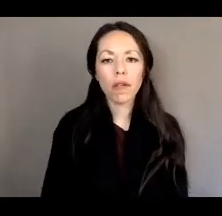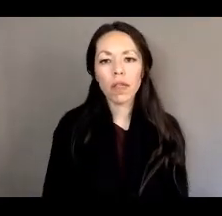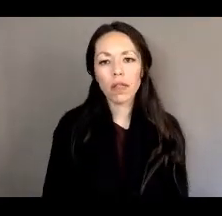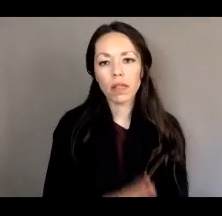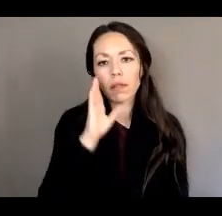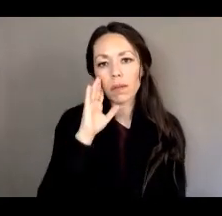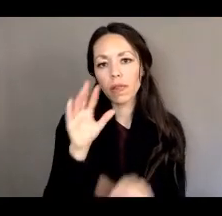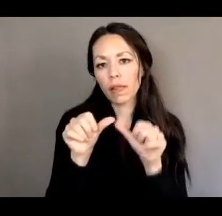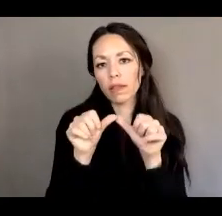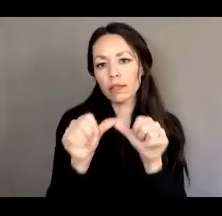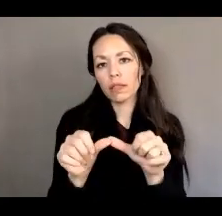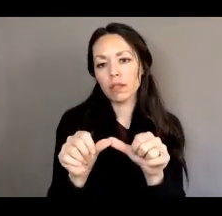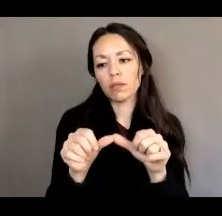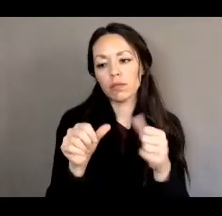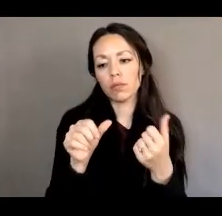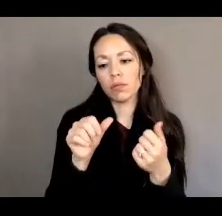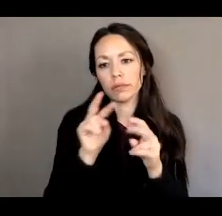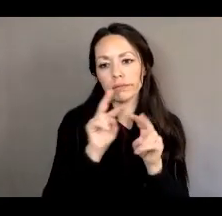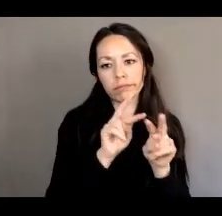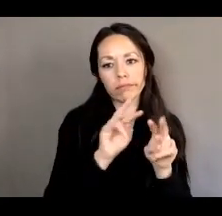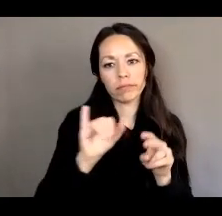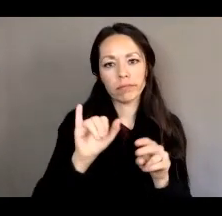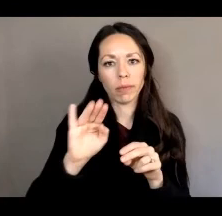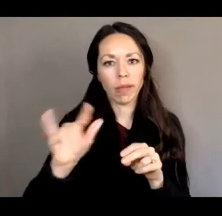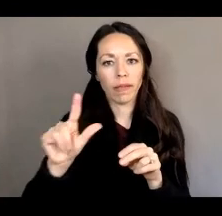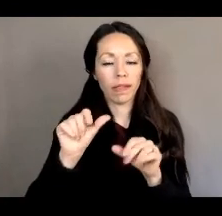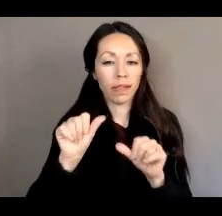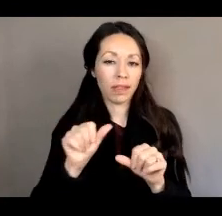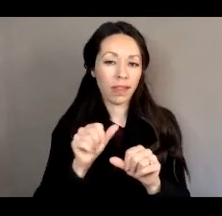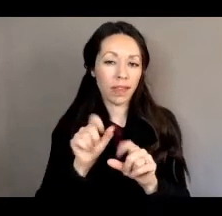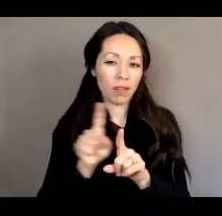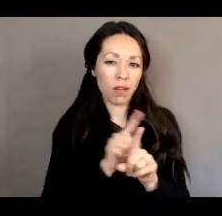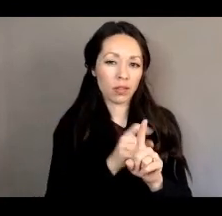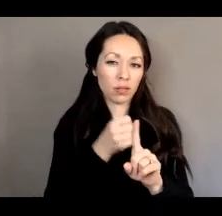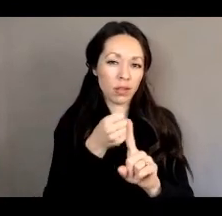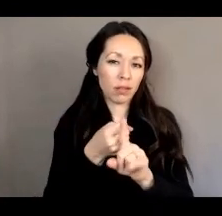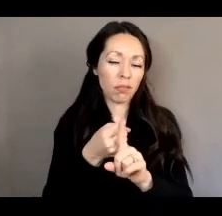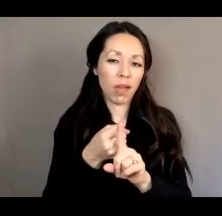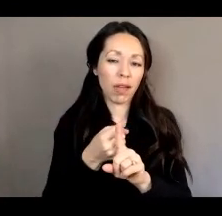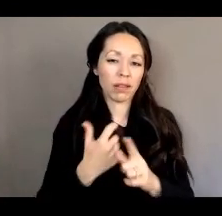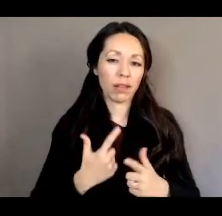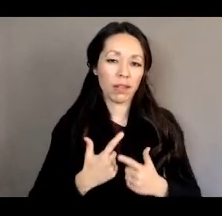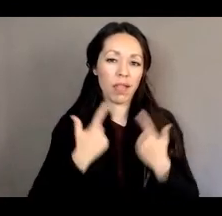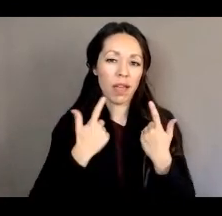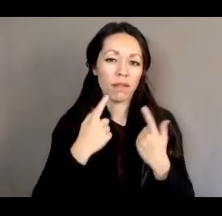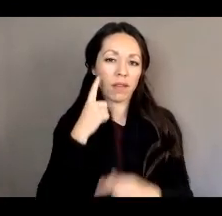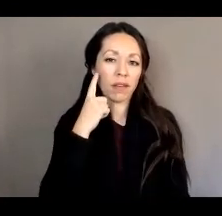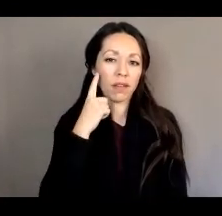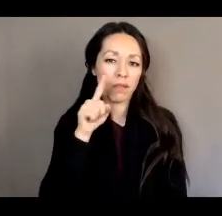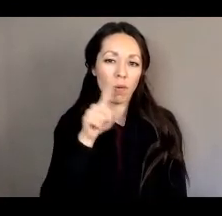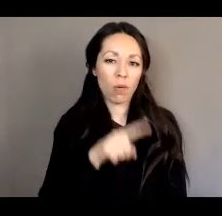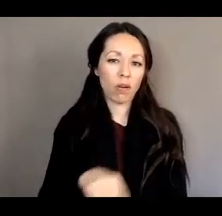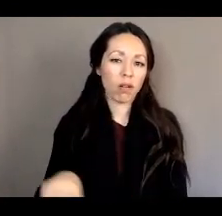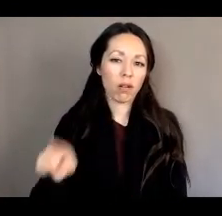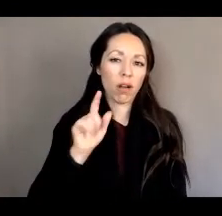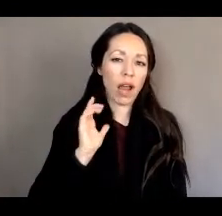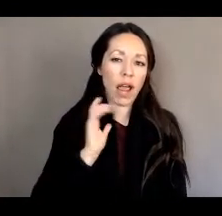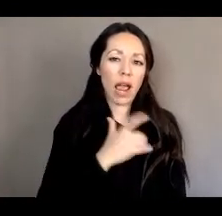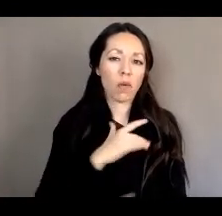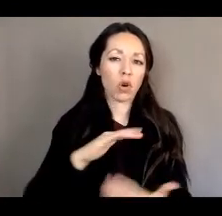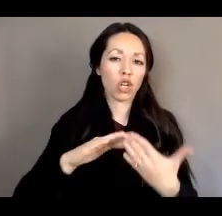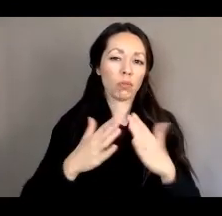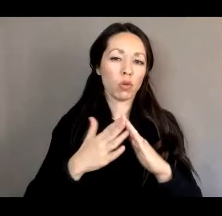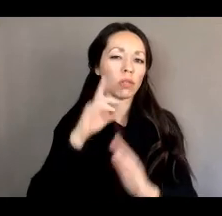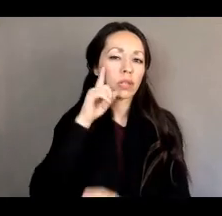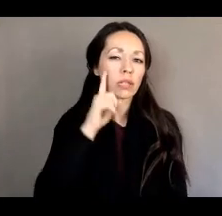this bill because we know that this can also have an impact on the livelihoods of the members that we serve, um, in